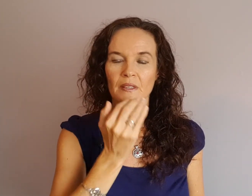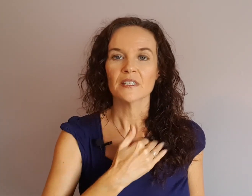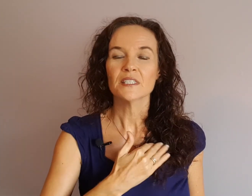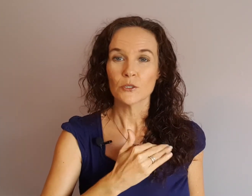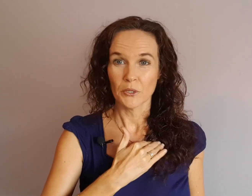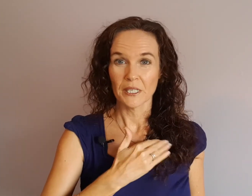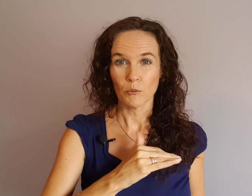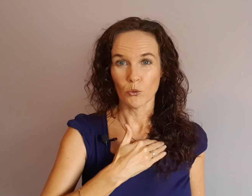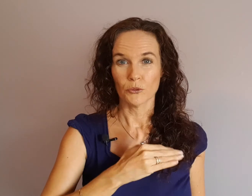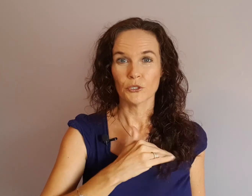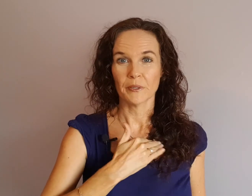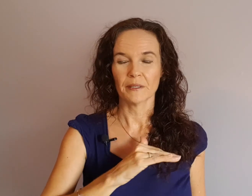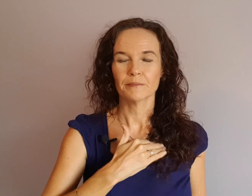This is really important to me.